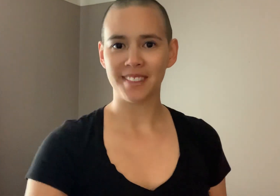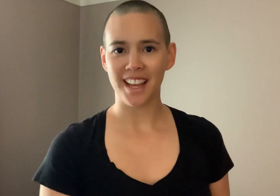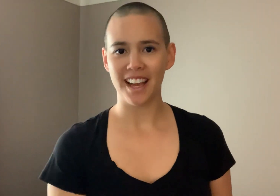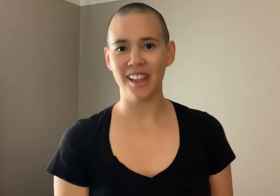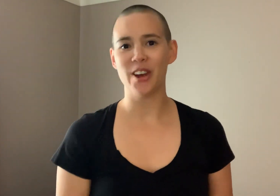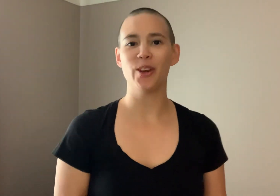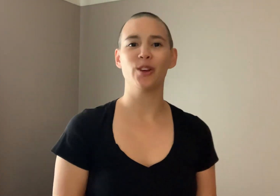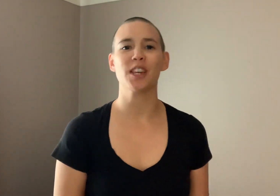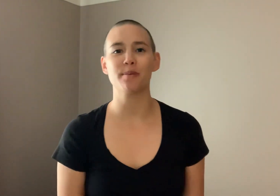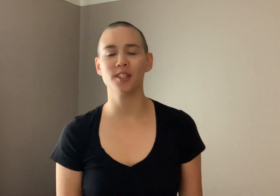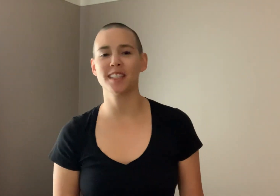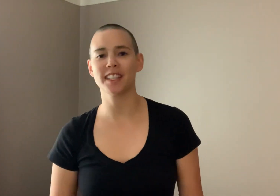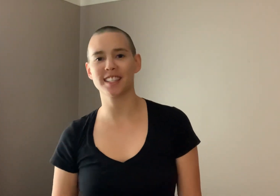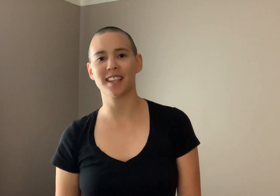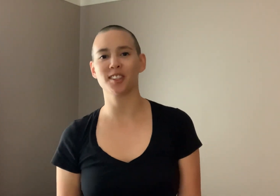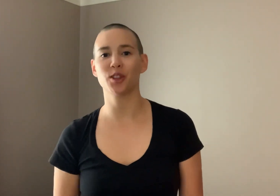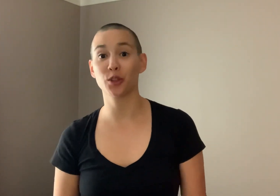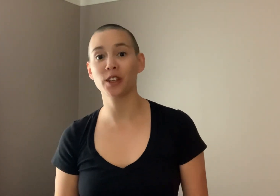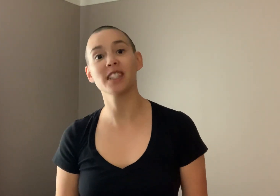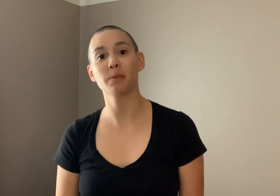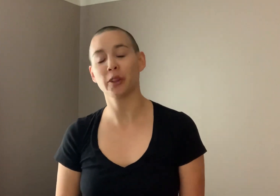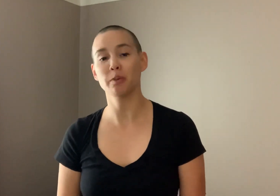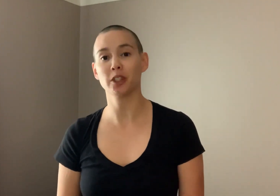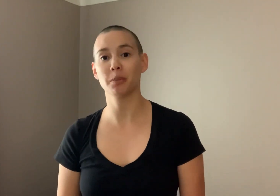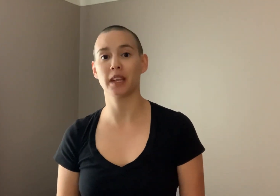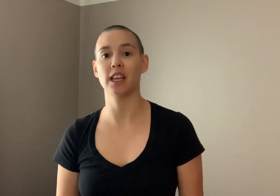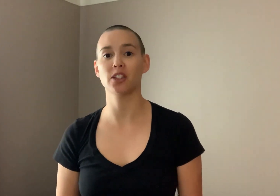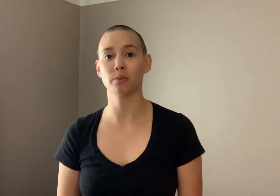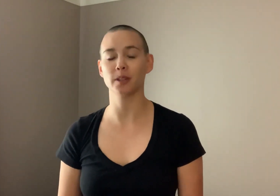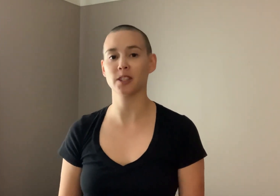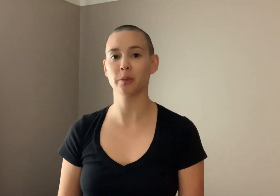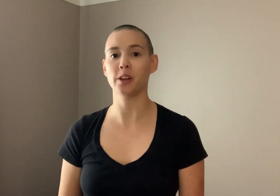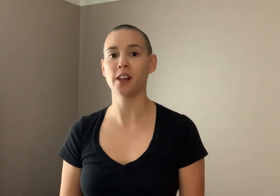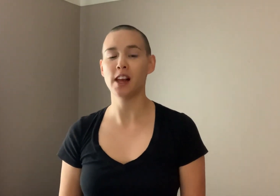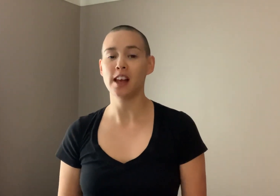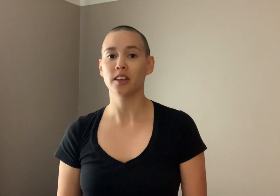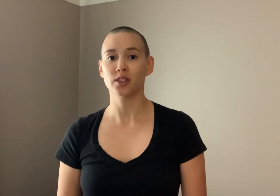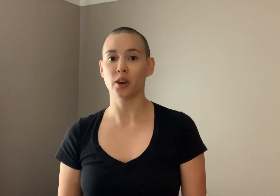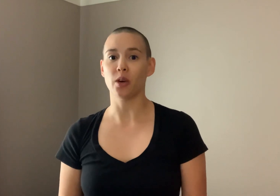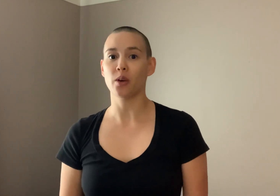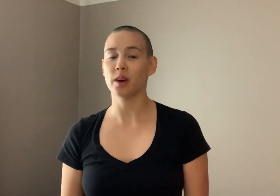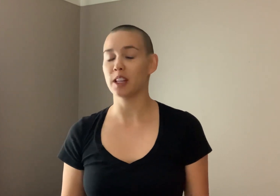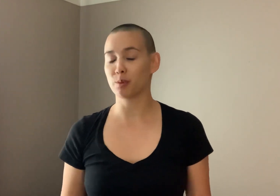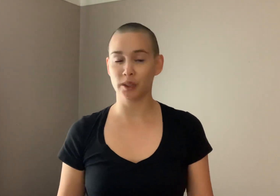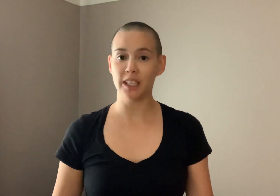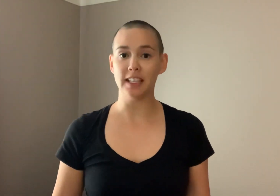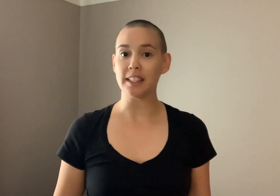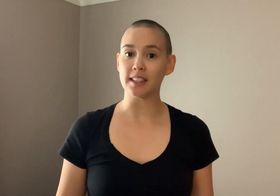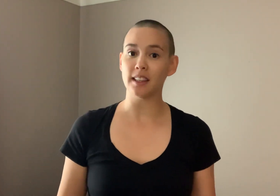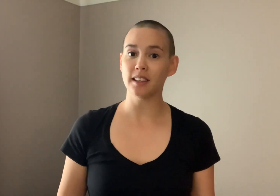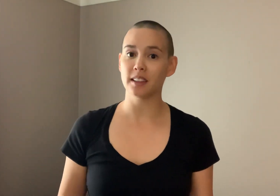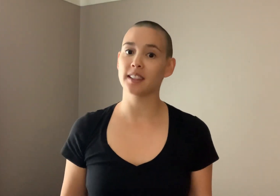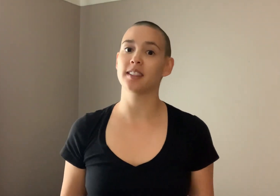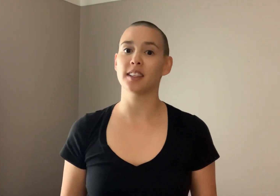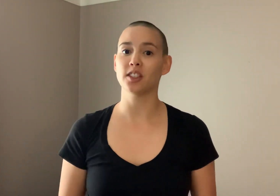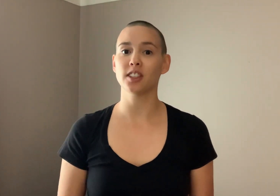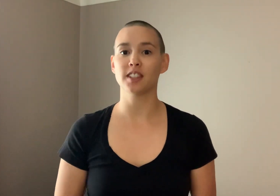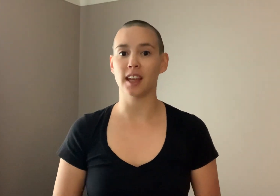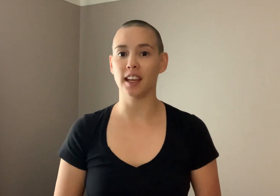Hello! Chapter 6, Section 3 is about the multiplication principle. So it's pretty easy. It's essentially saying